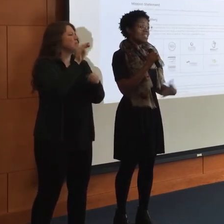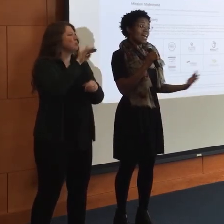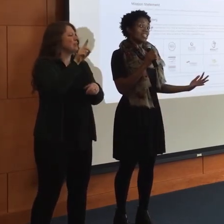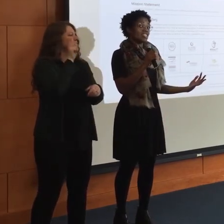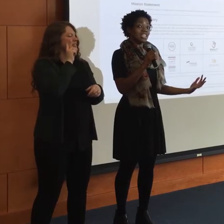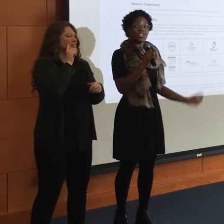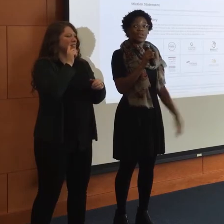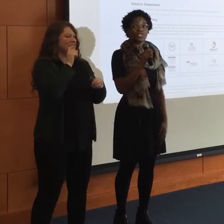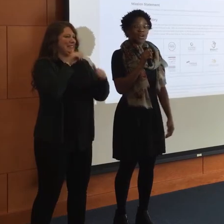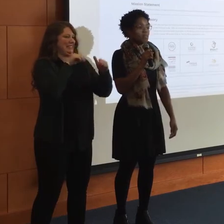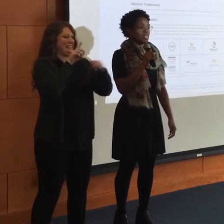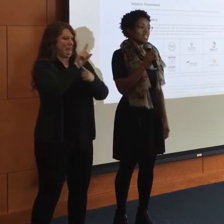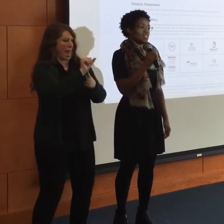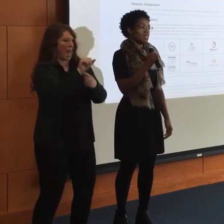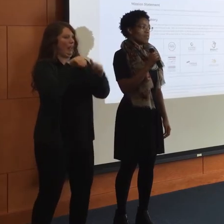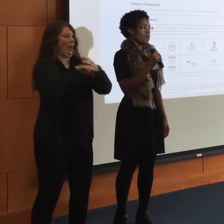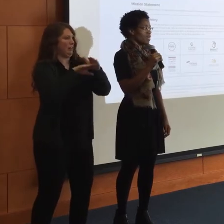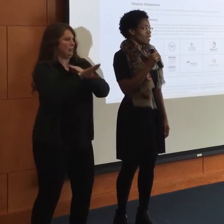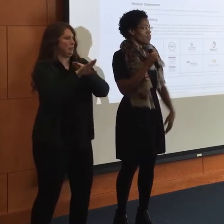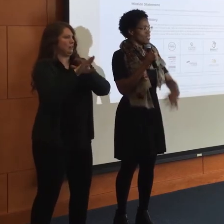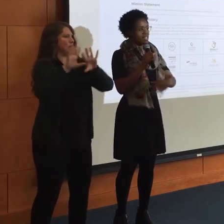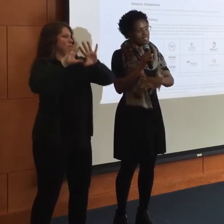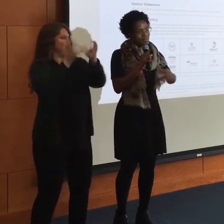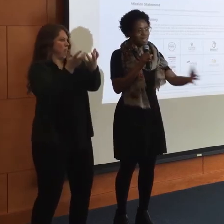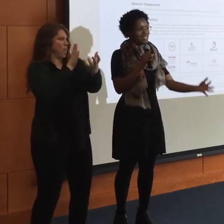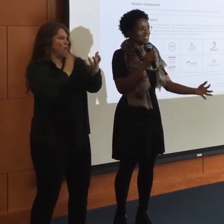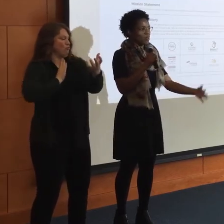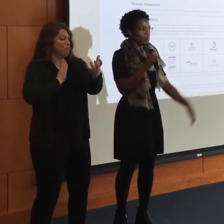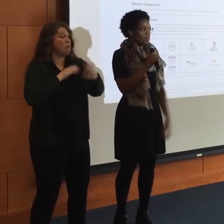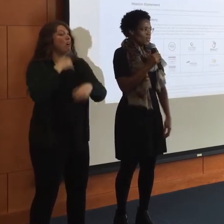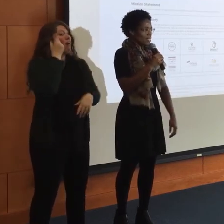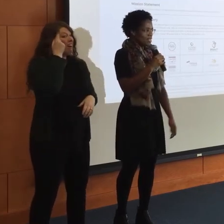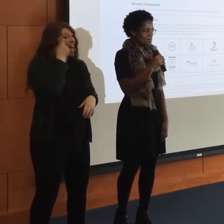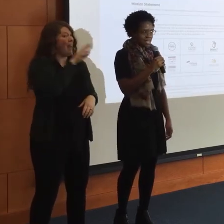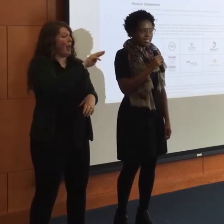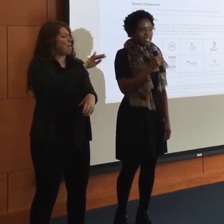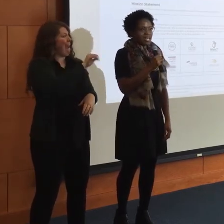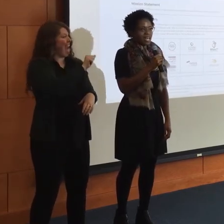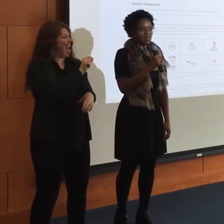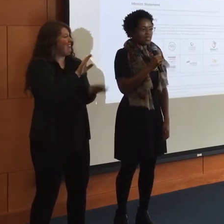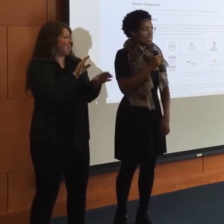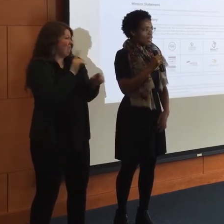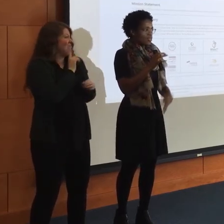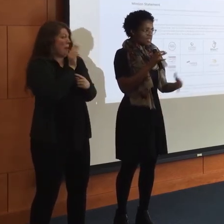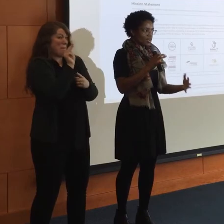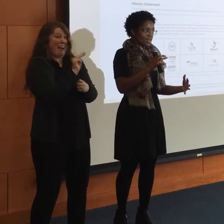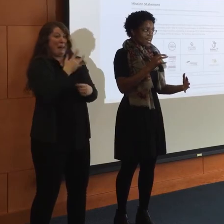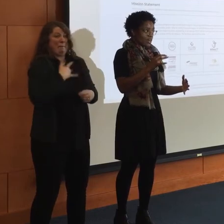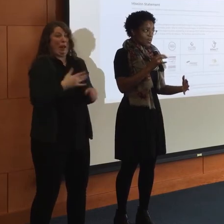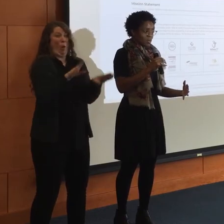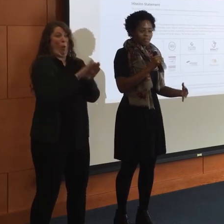is actually closed on Mondays to the public, but this space is open for us to meet. So the galleries are not open.